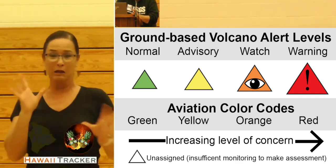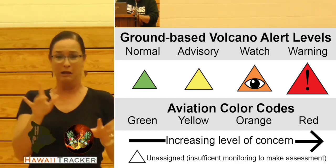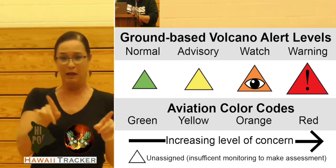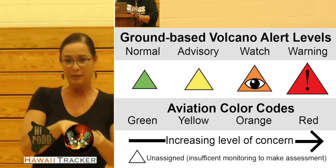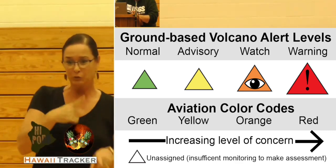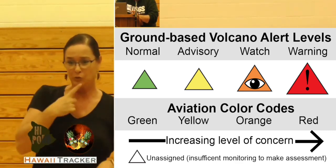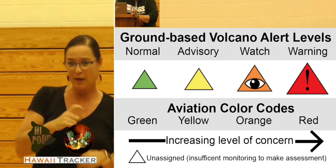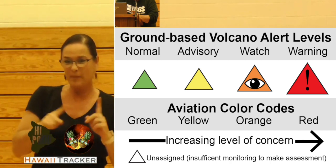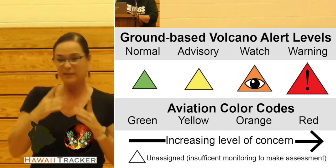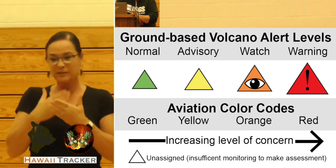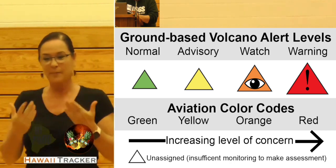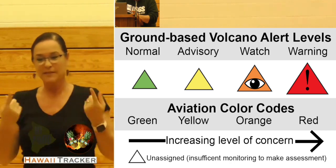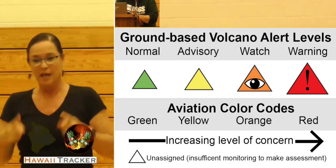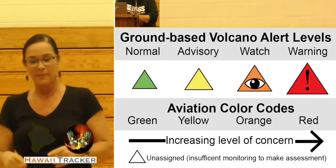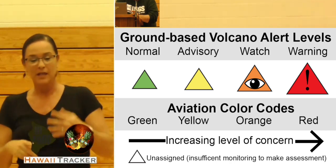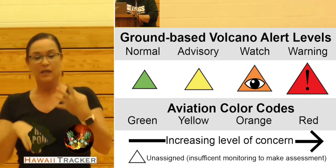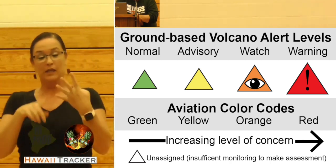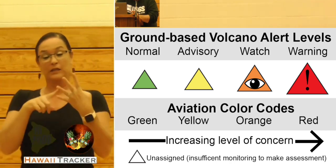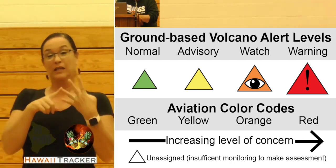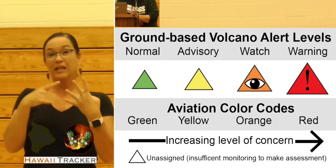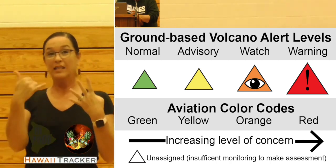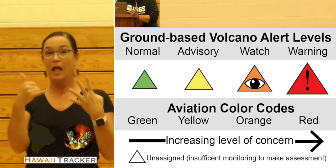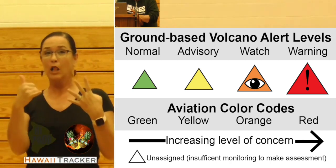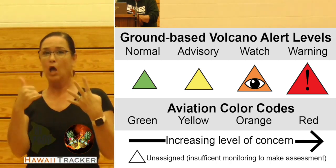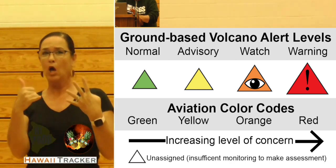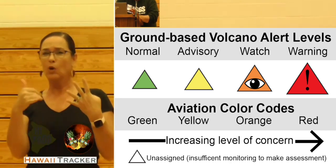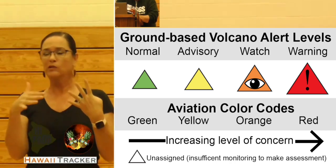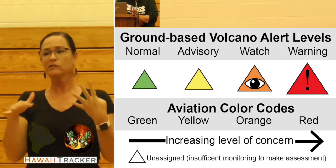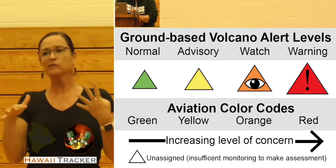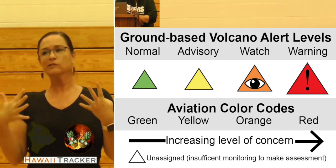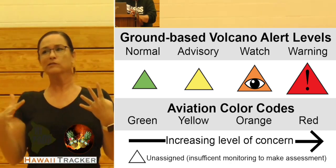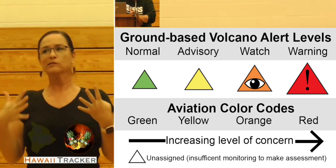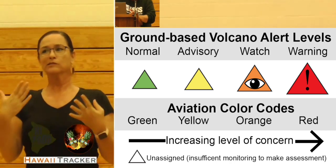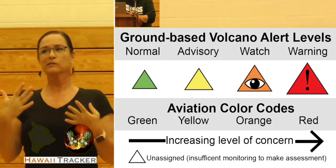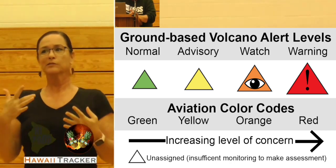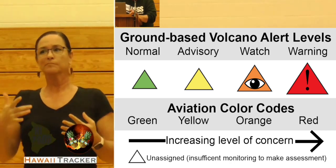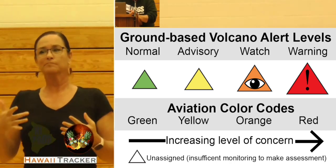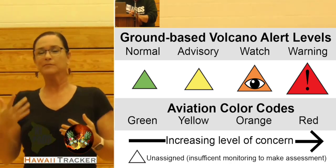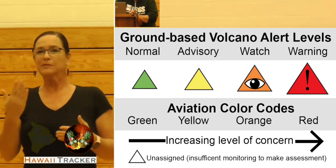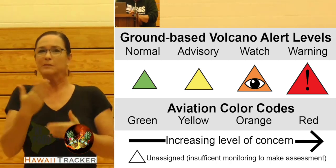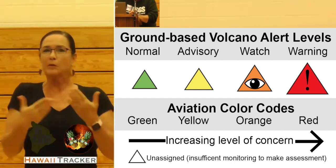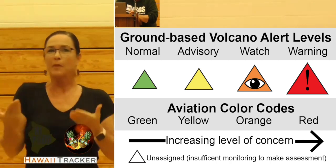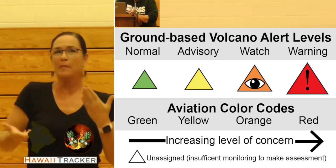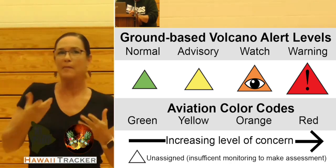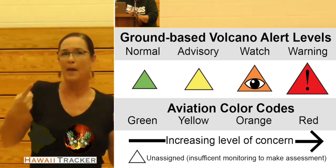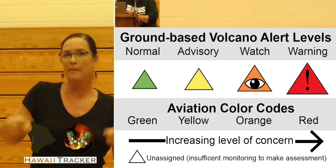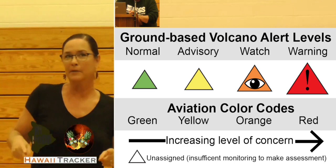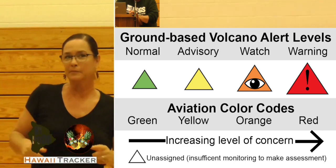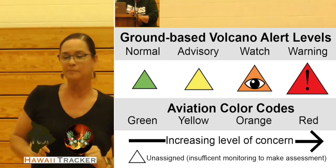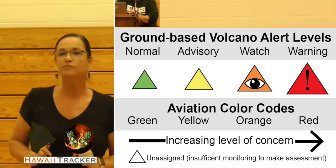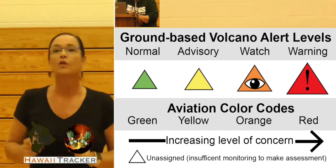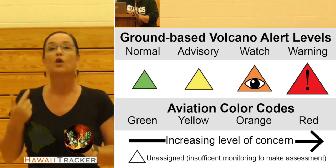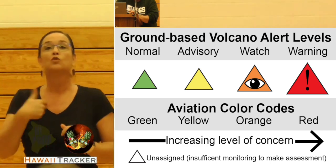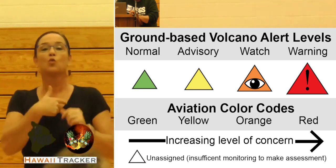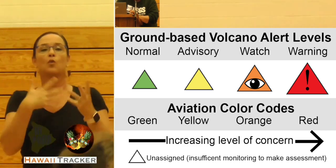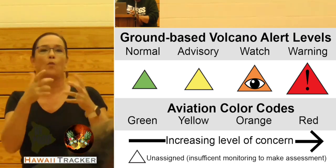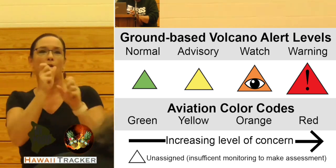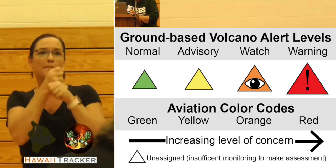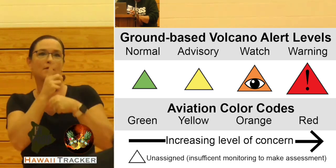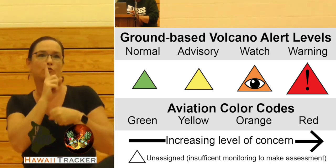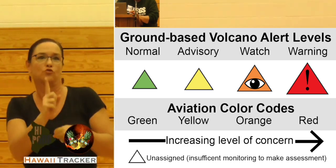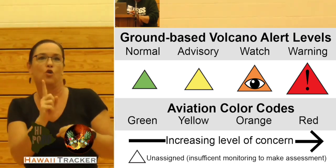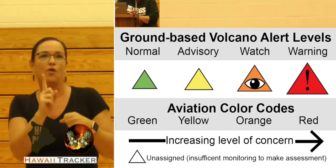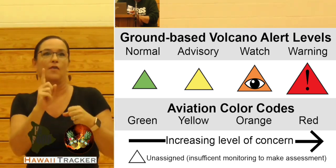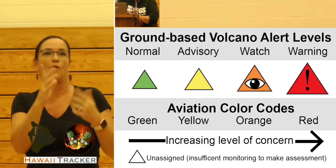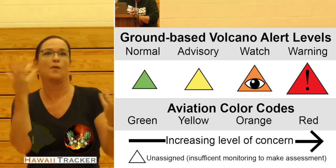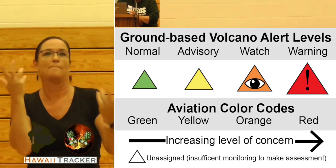there's something going on, and if it's yellow, something maybe is happening. So what we have done is we make sure that we keep those